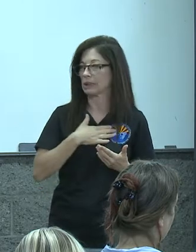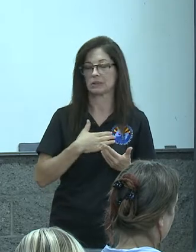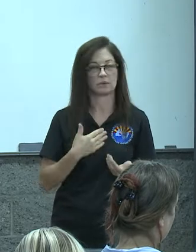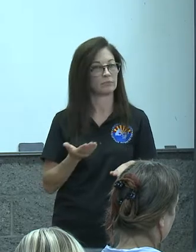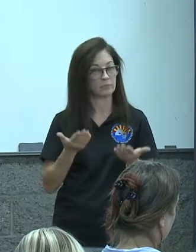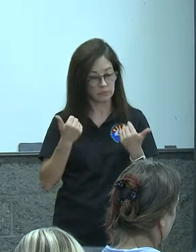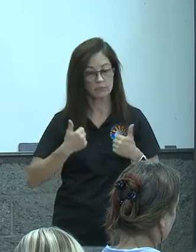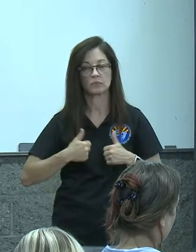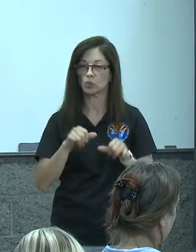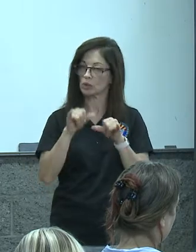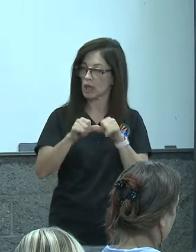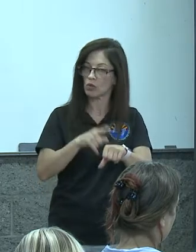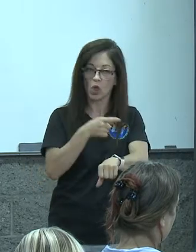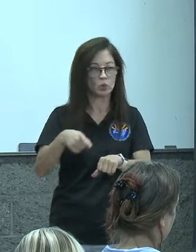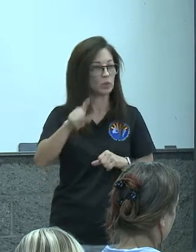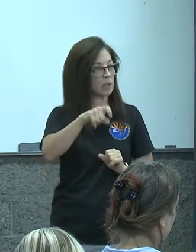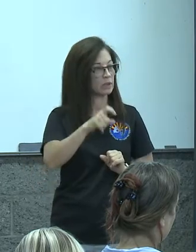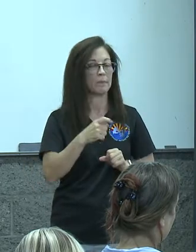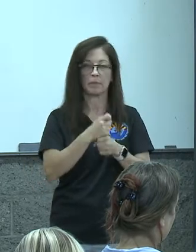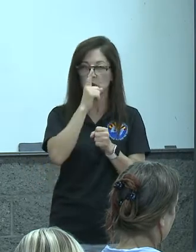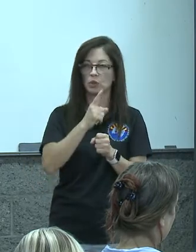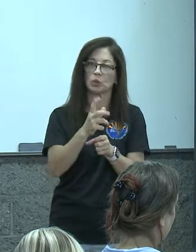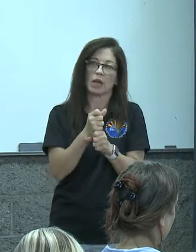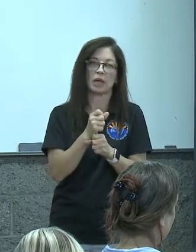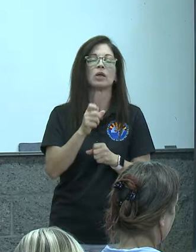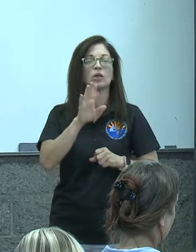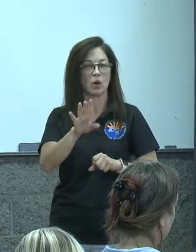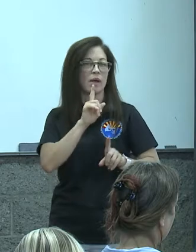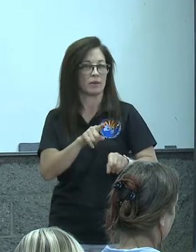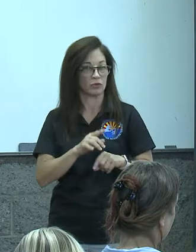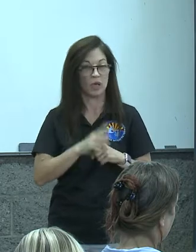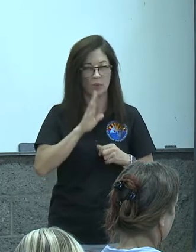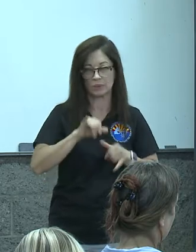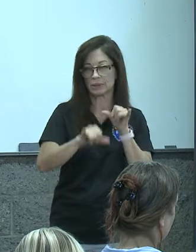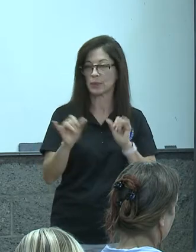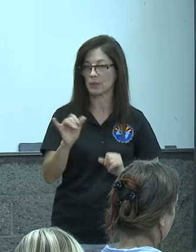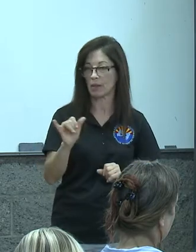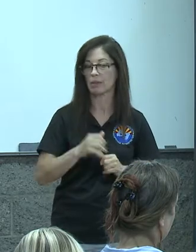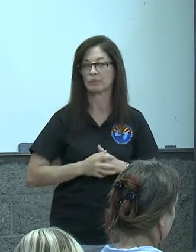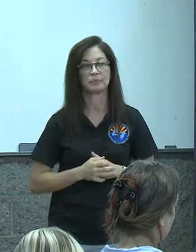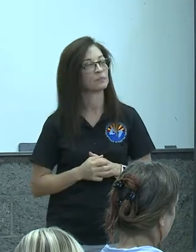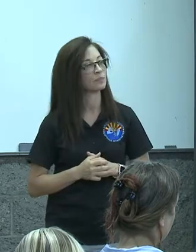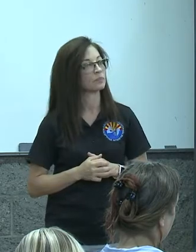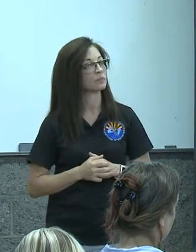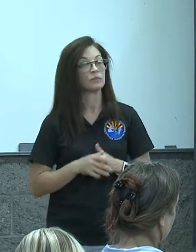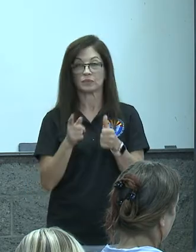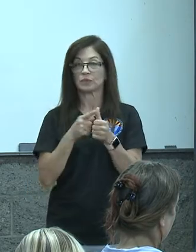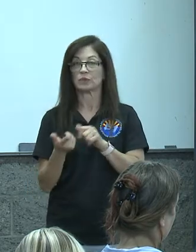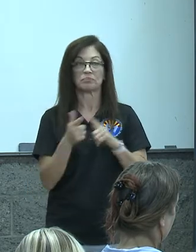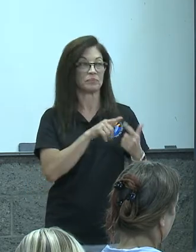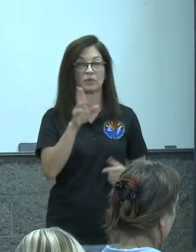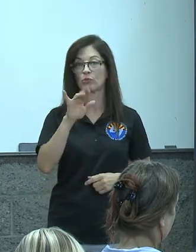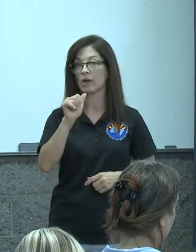to stay as long as you need to make sure that you get your questions answered and i'll be here as well and so first going to turn it over to